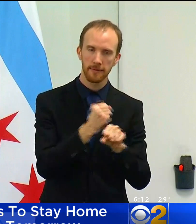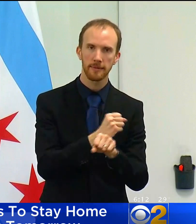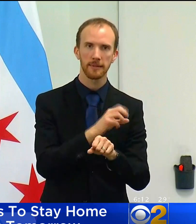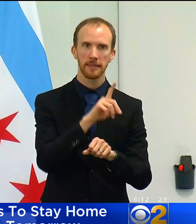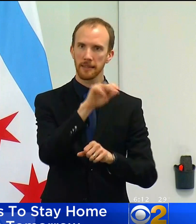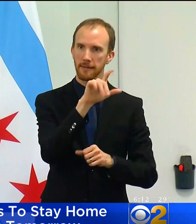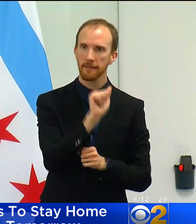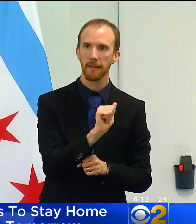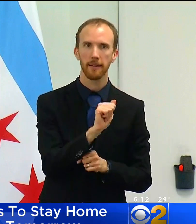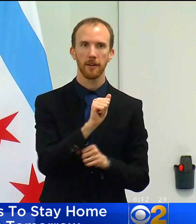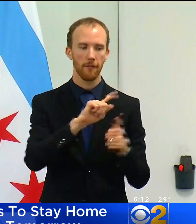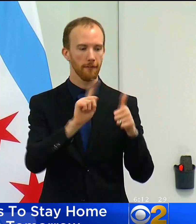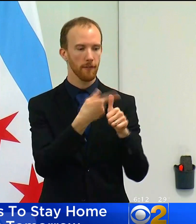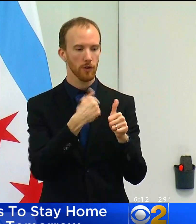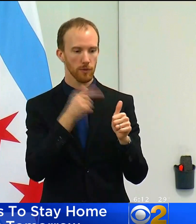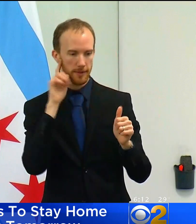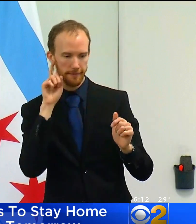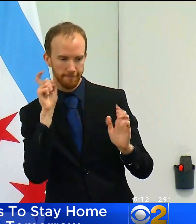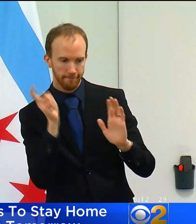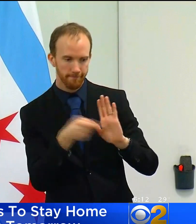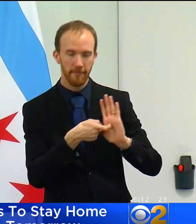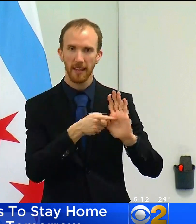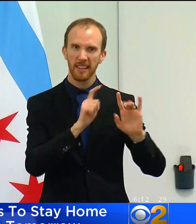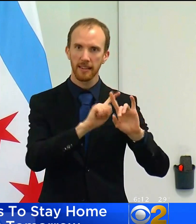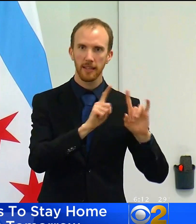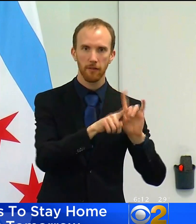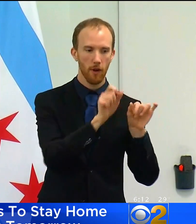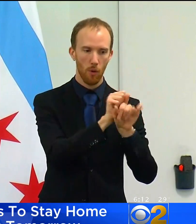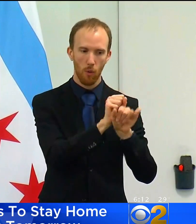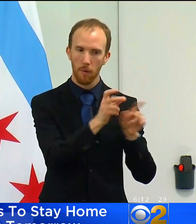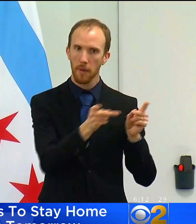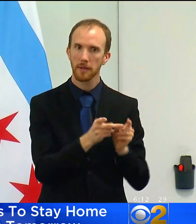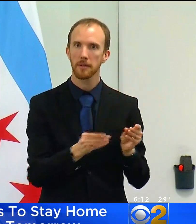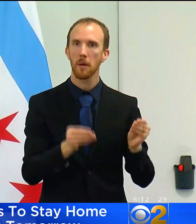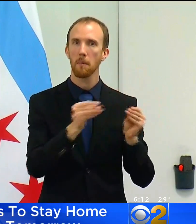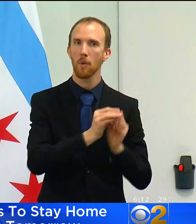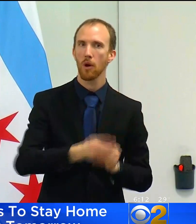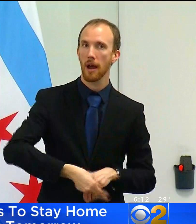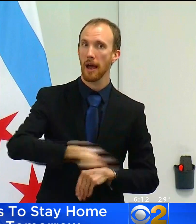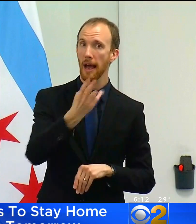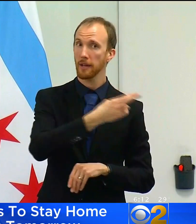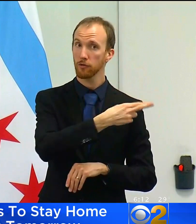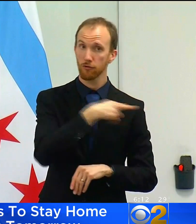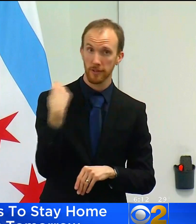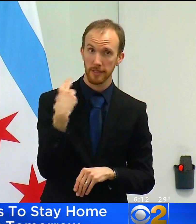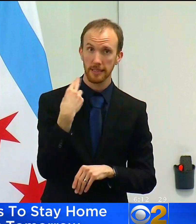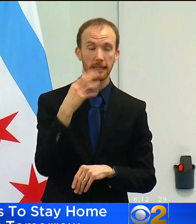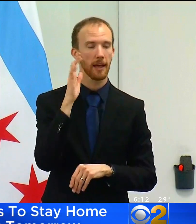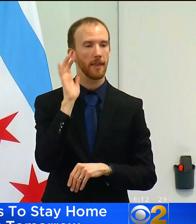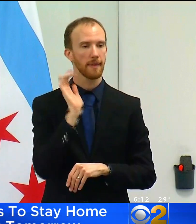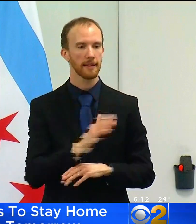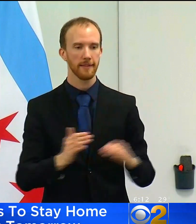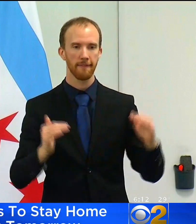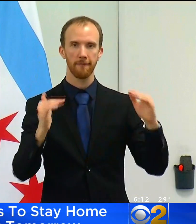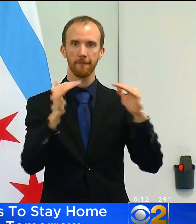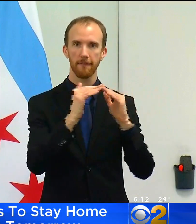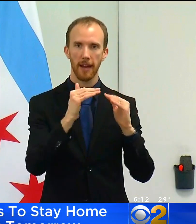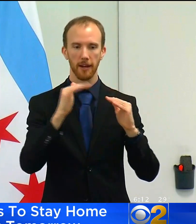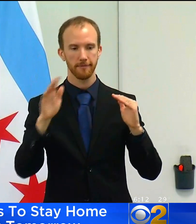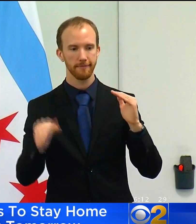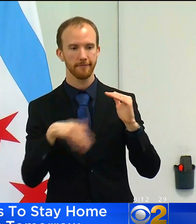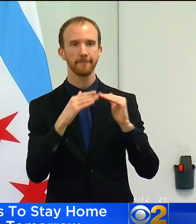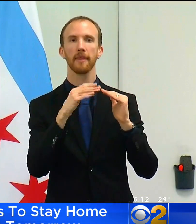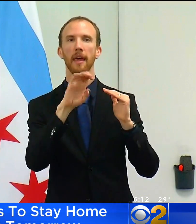workplaces, those jobs that are at highest risk. That is the fair and equitable thing to do.